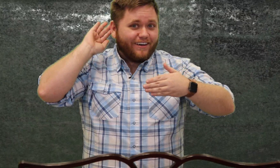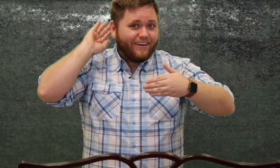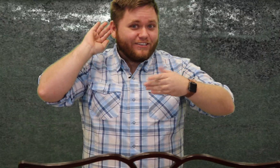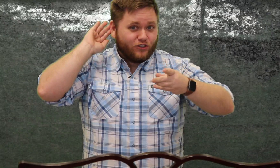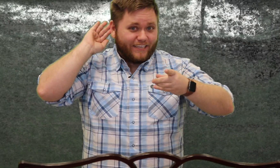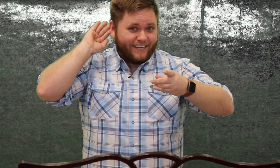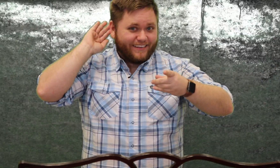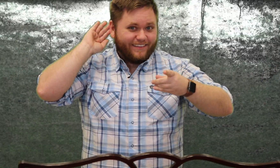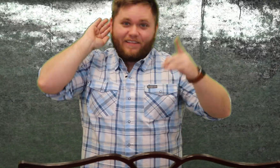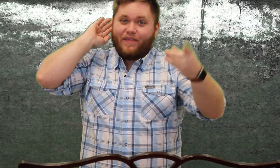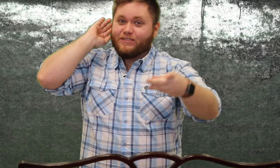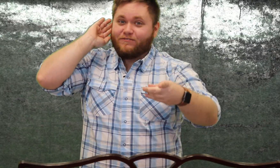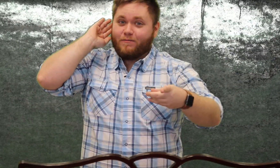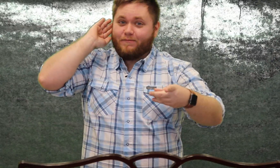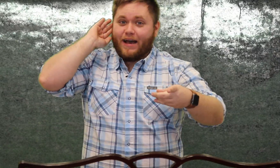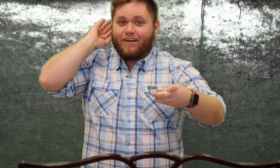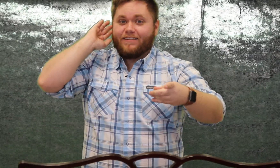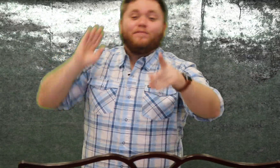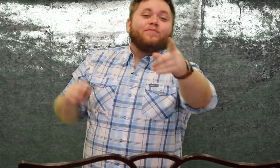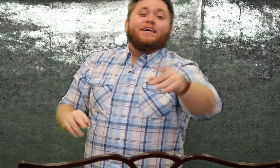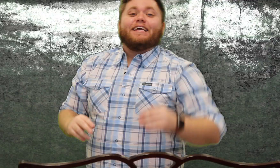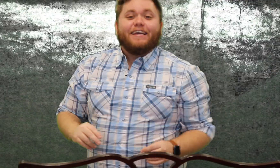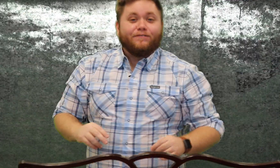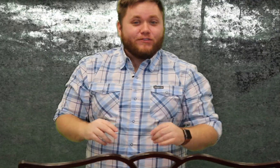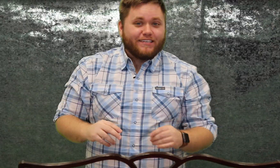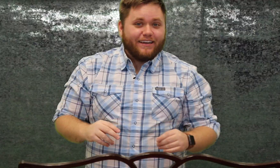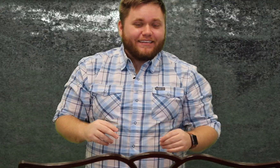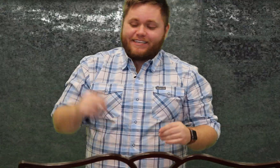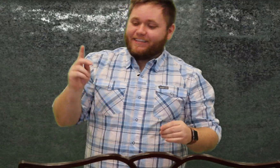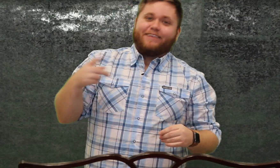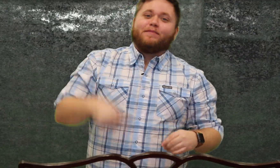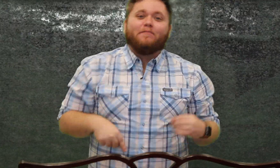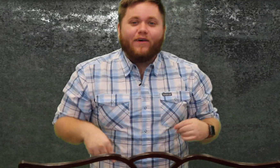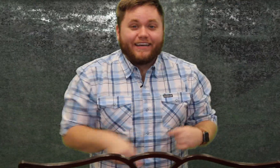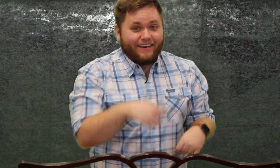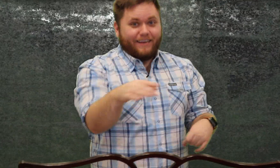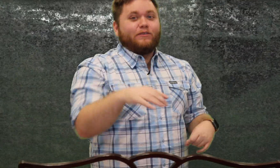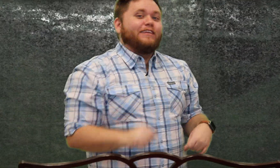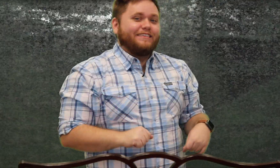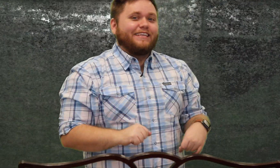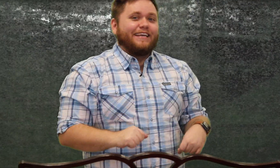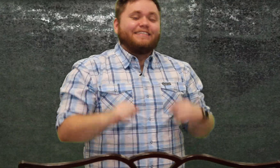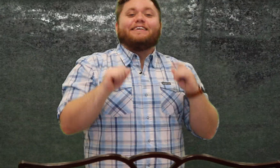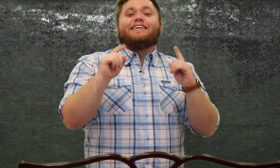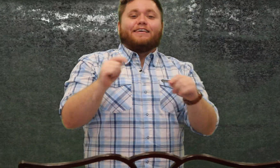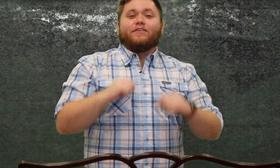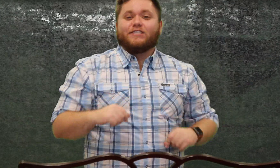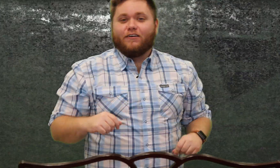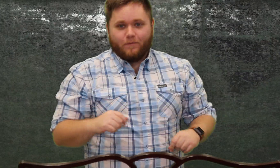did you sing it that was the forbidden pattern if you sung it give me a point if you didn't sing it give yourself a